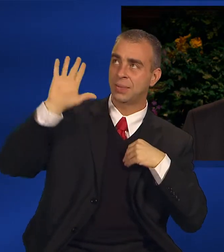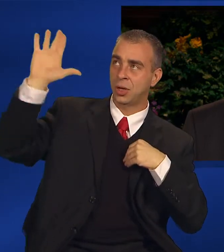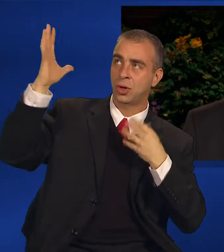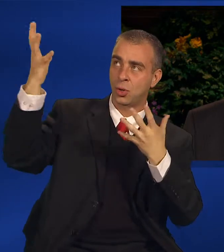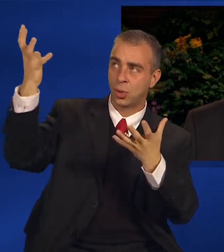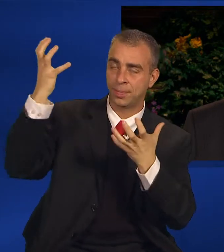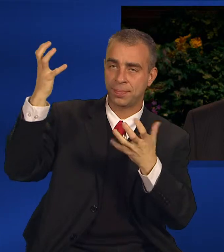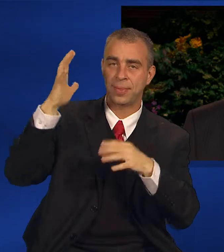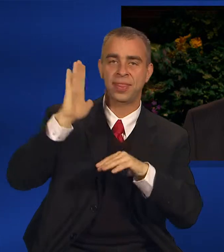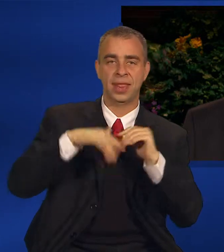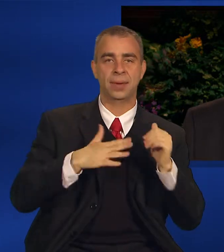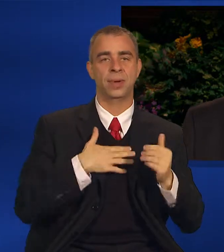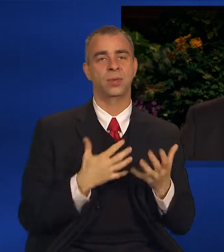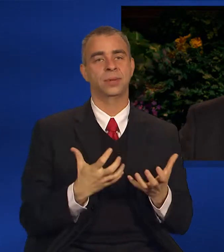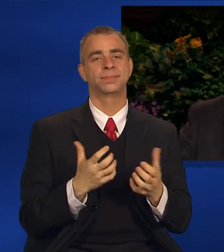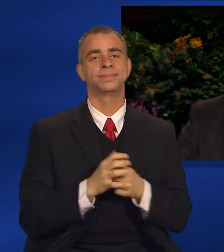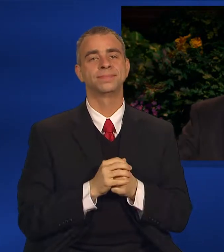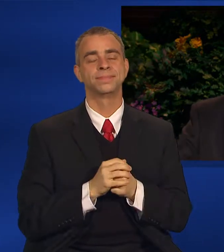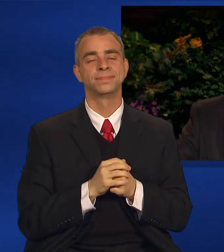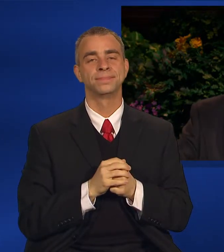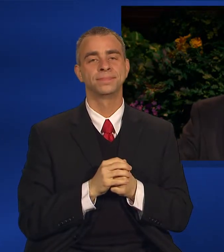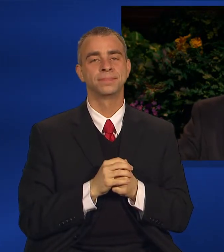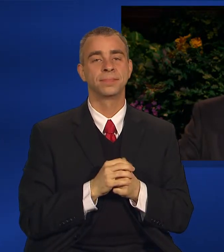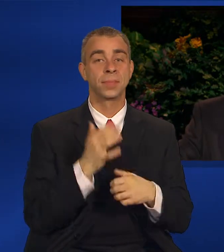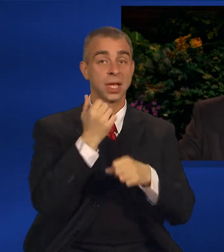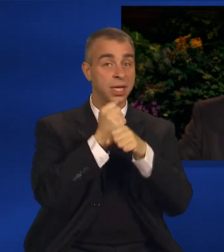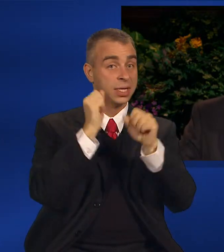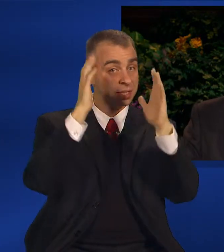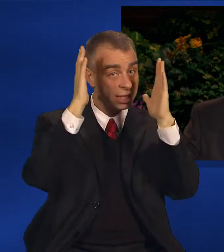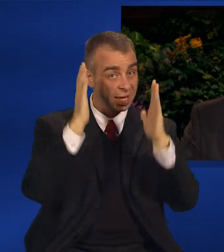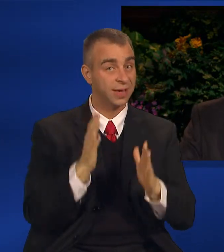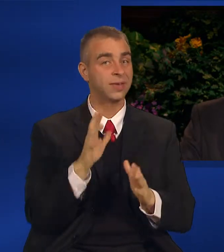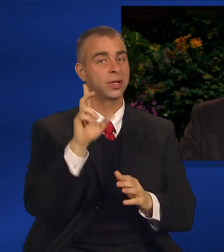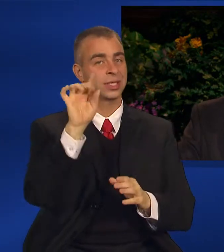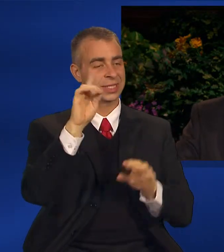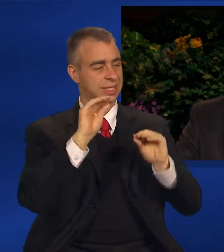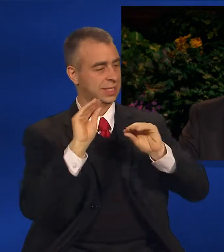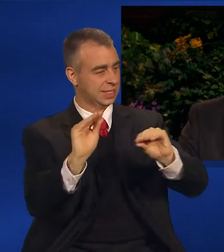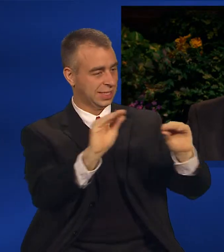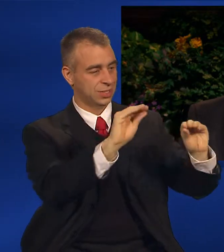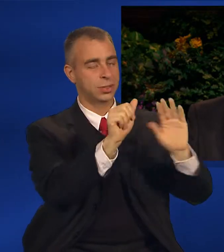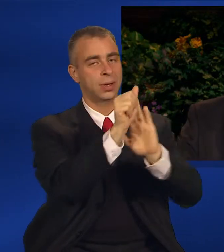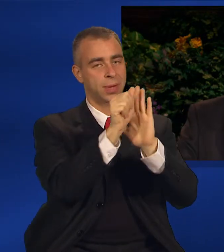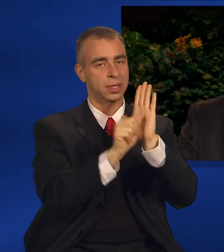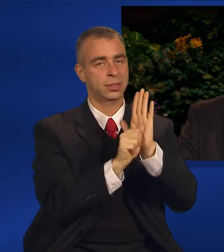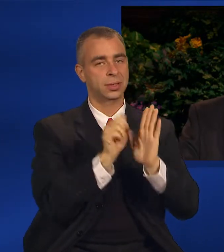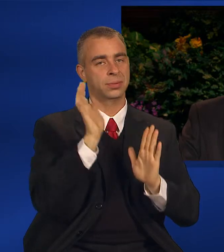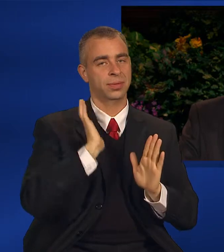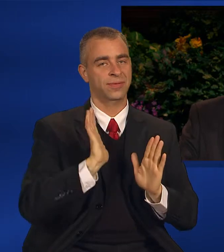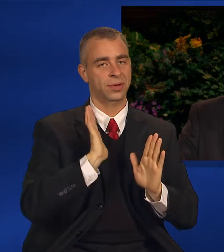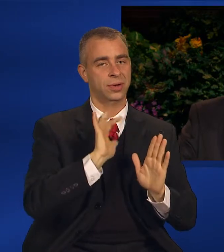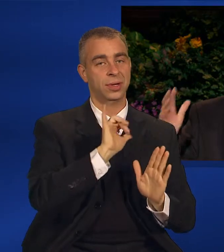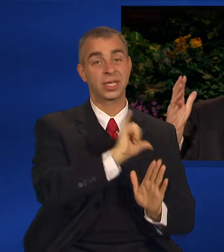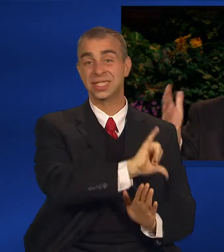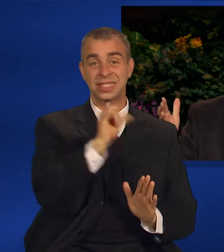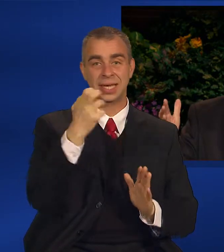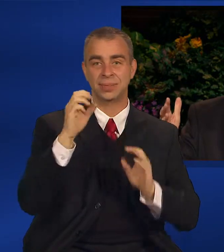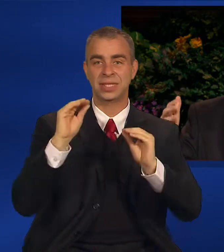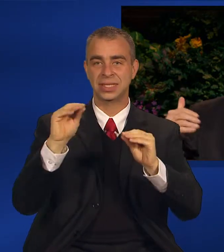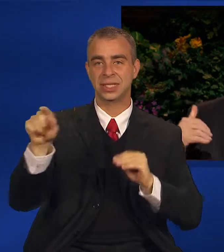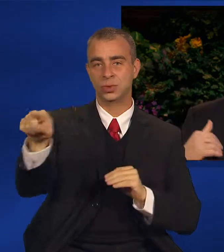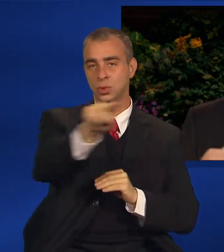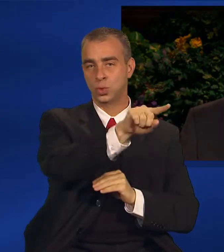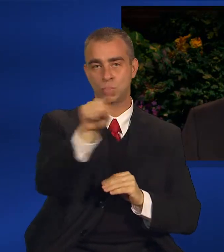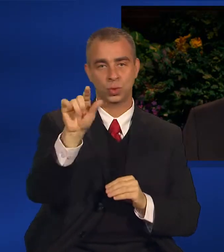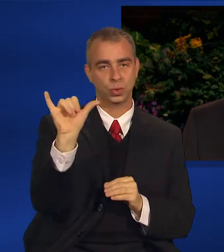done. As the Savior instructed his early apostles, so he instructs you